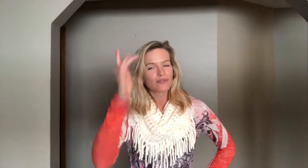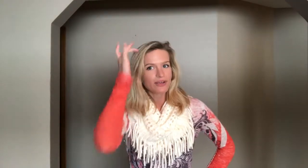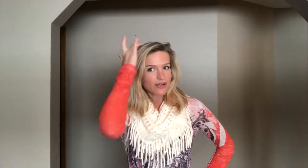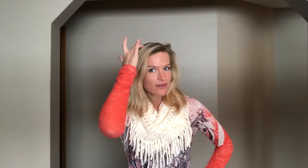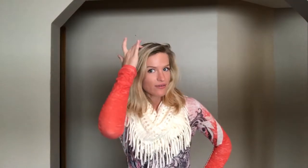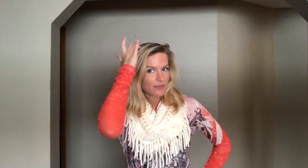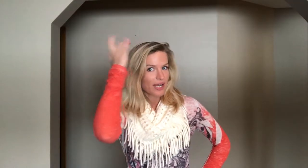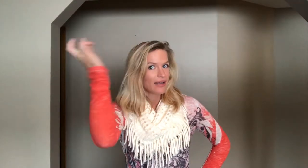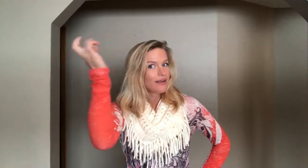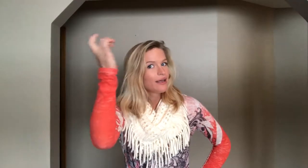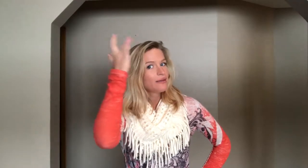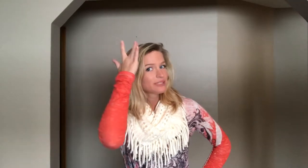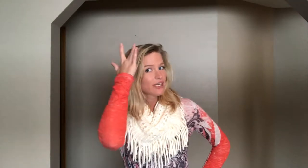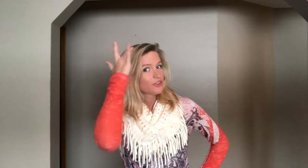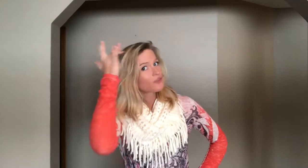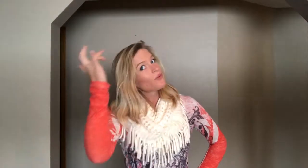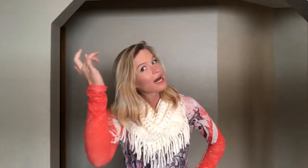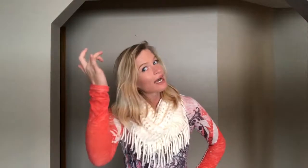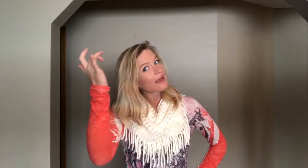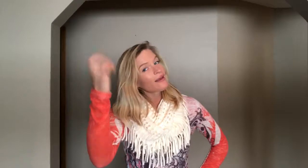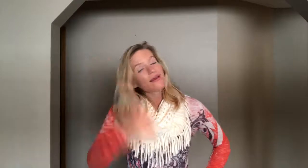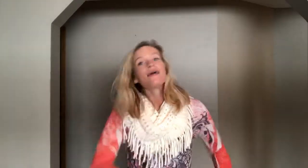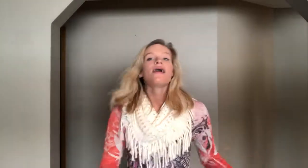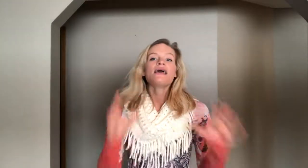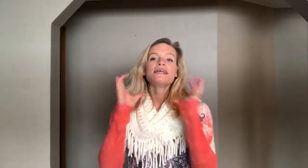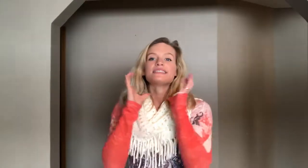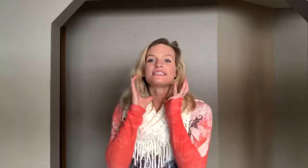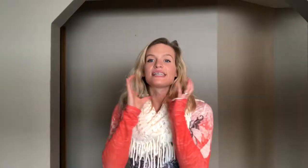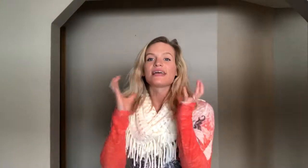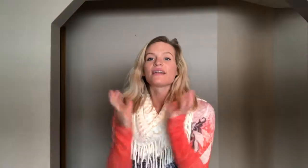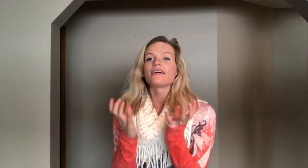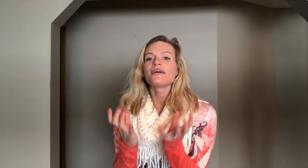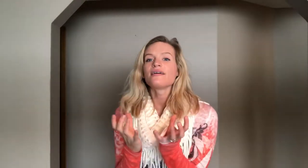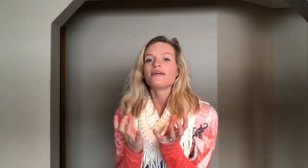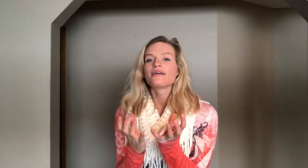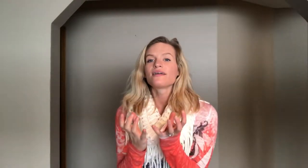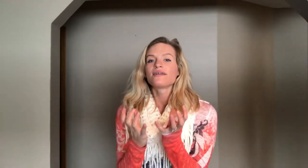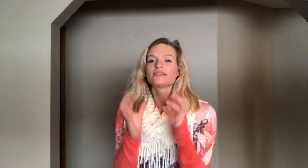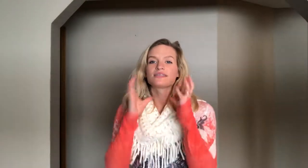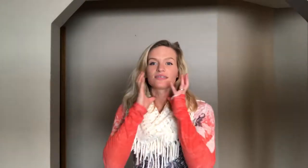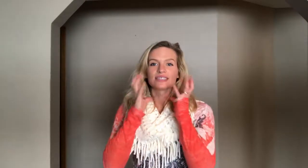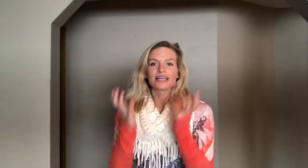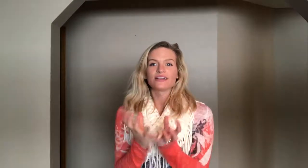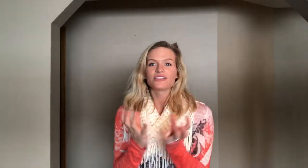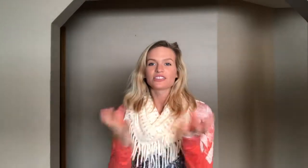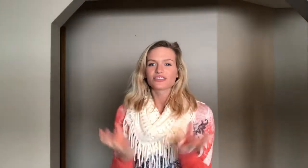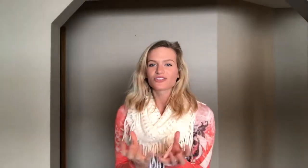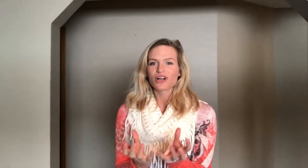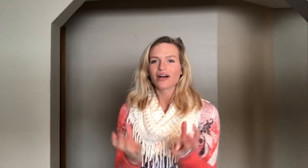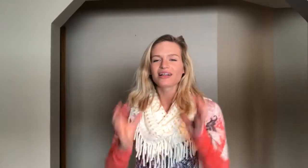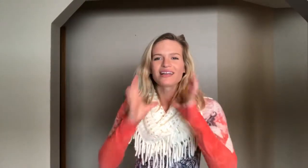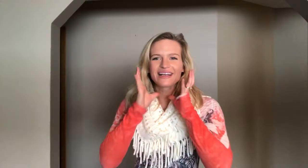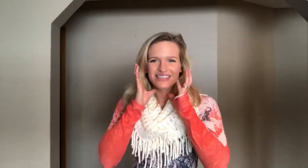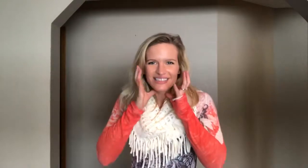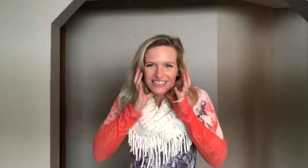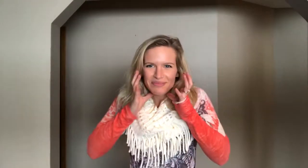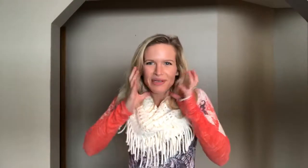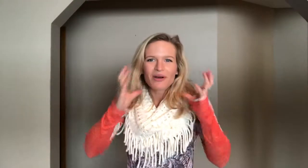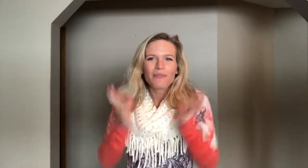finger from your head. Telling you why. Santa. So Santa you just draw like his big white